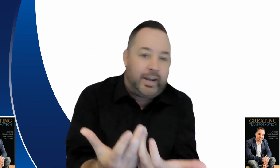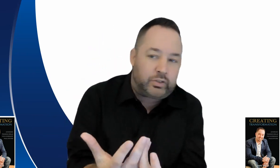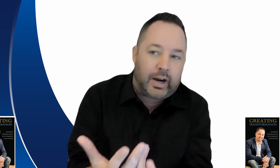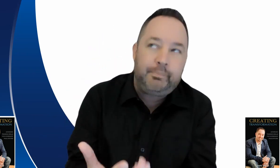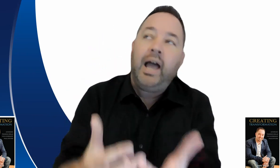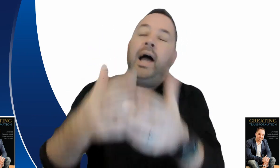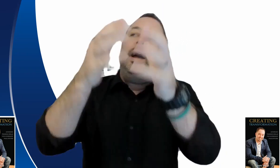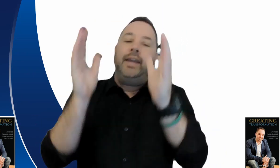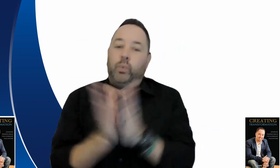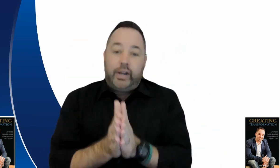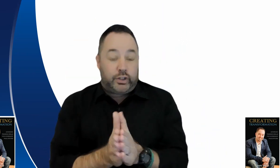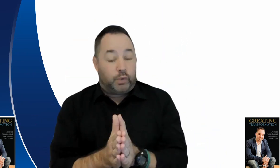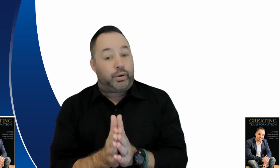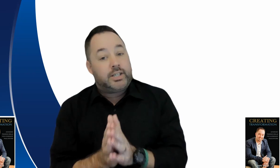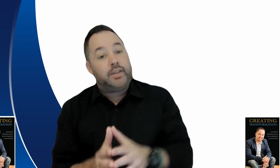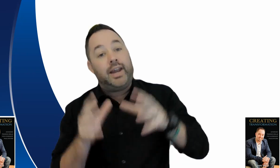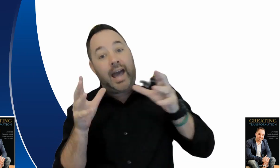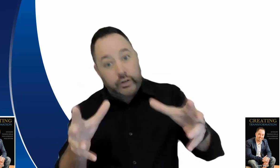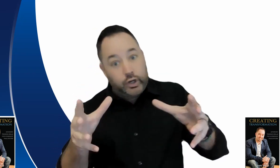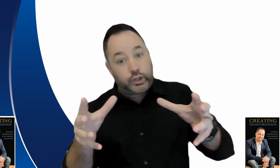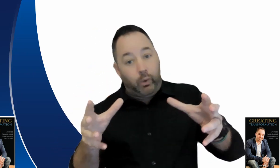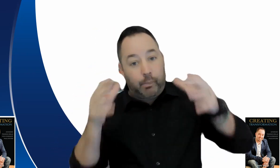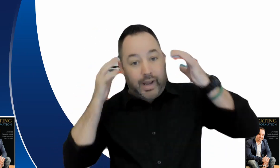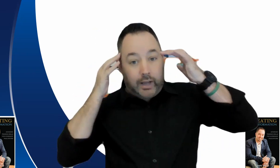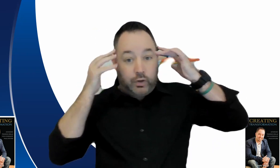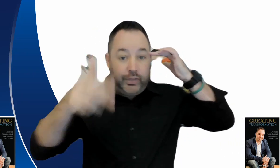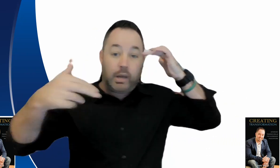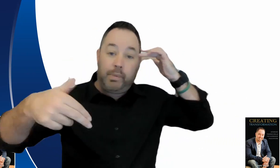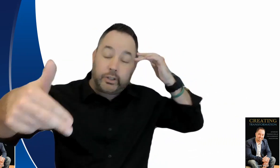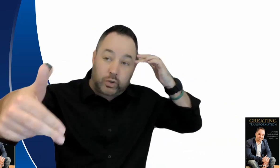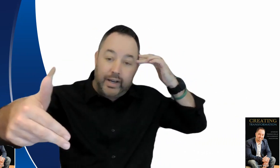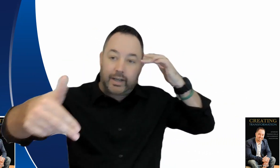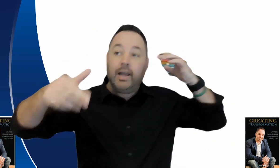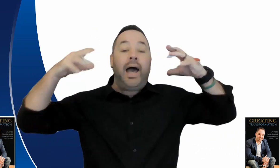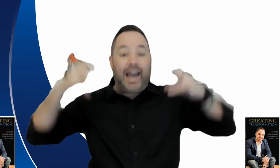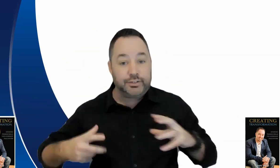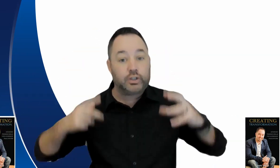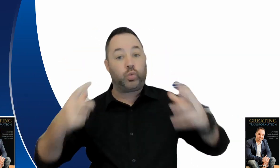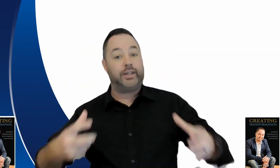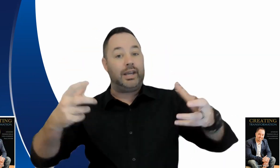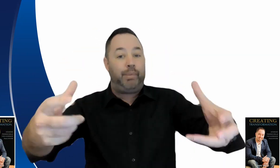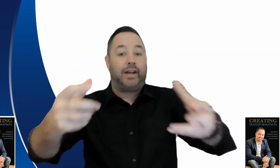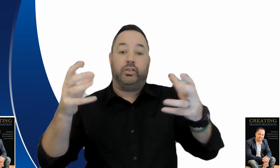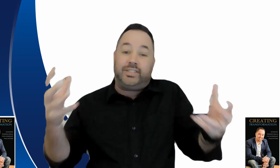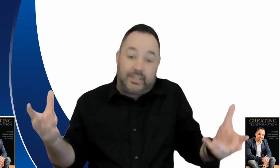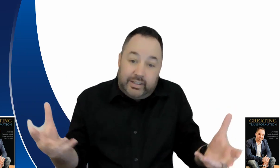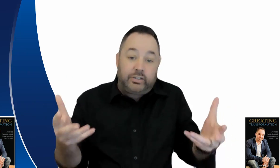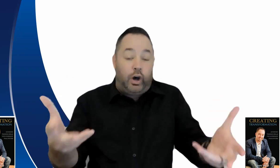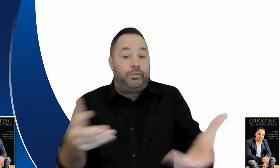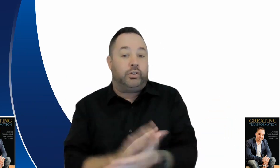face right now we need to appreciate that how you show up and how you think about training has a direct impact on the success of